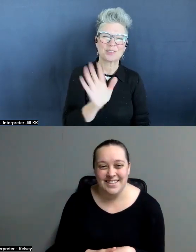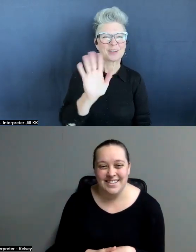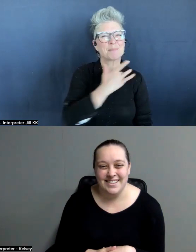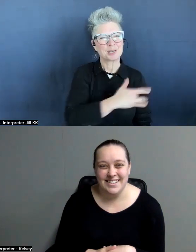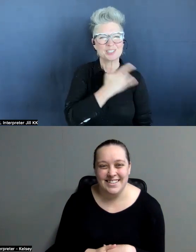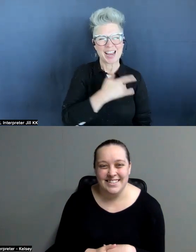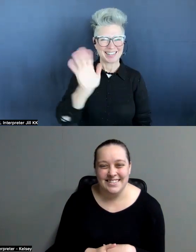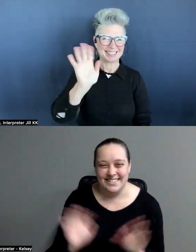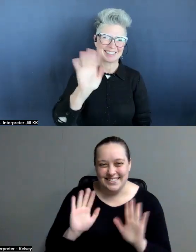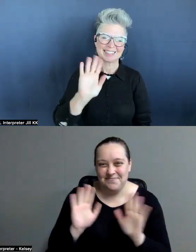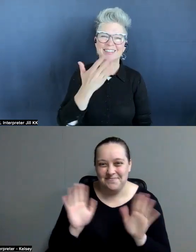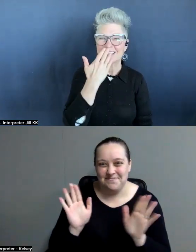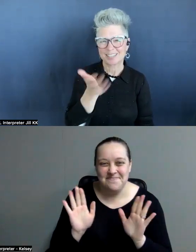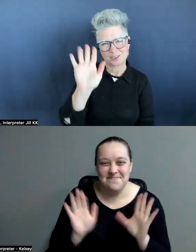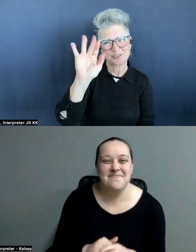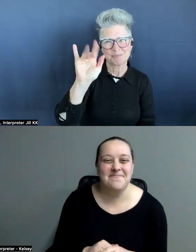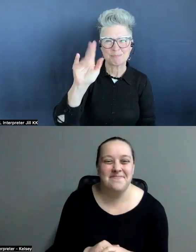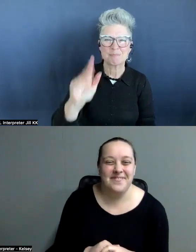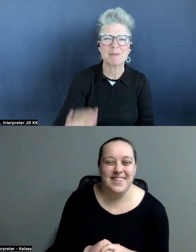all of y'all. Bye. Thank you. Bye. Bye.